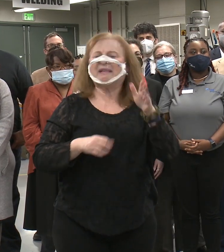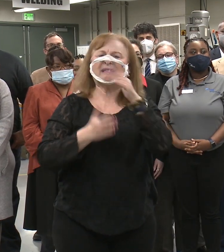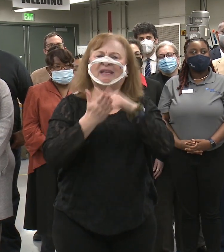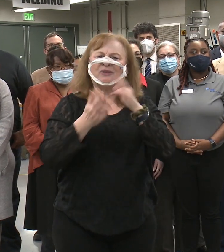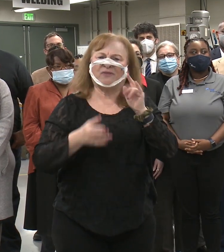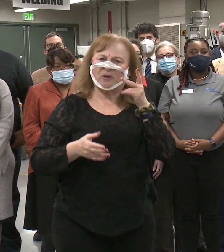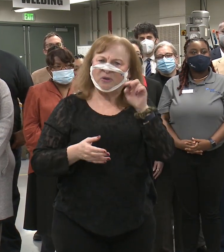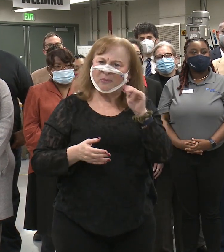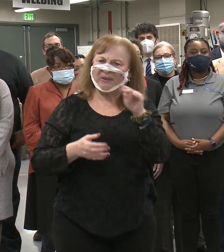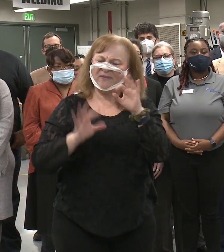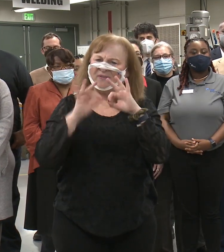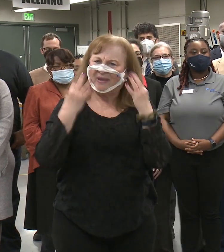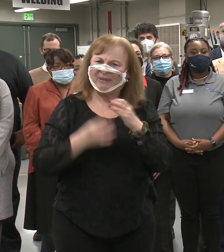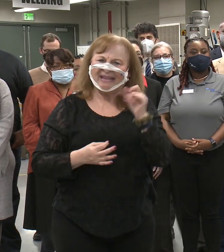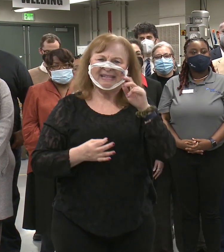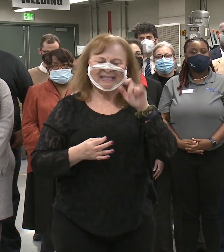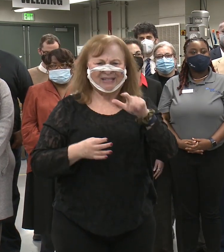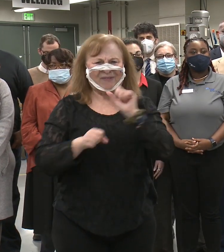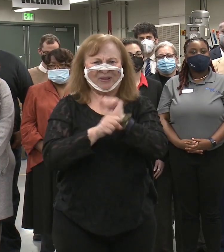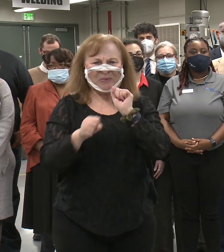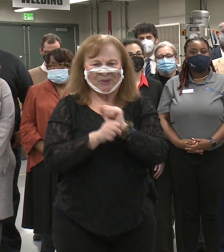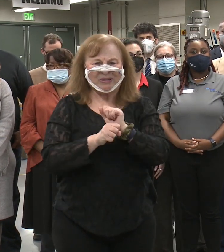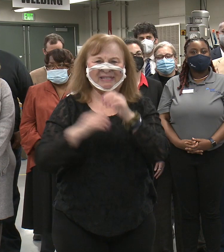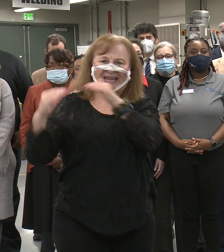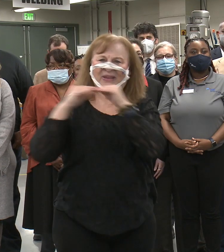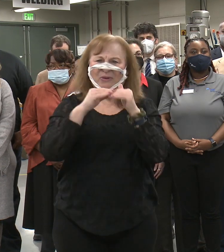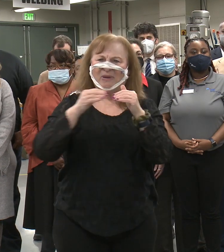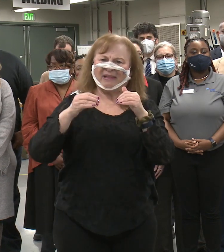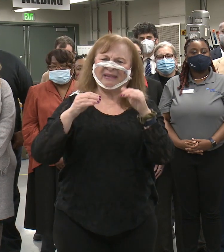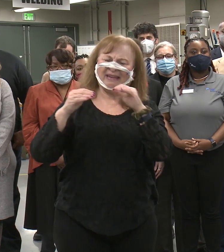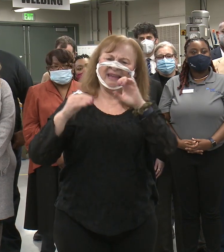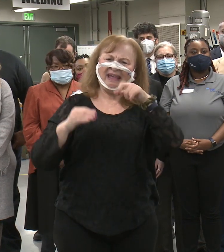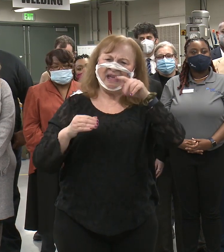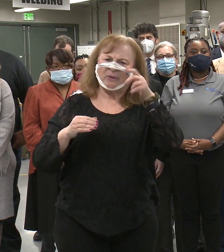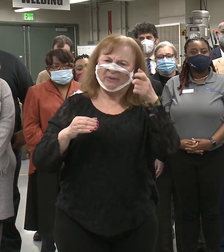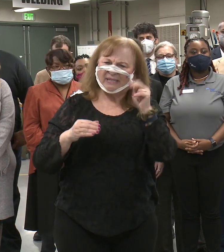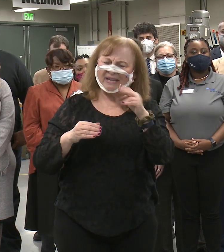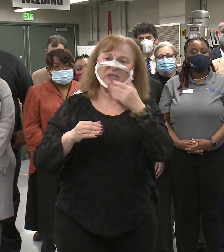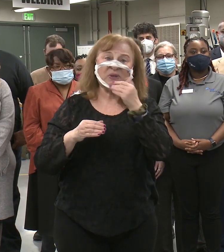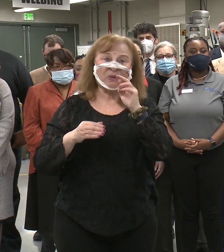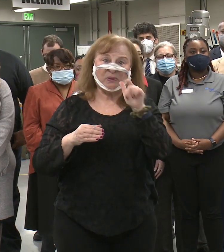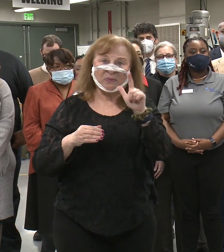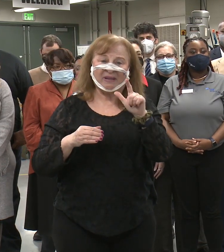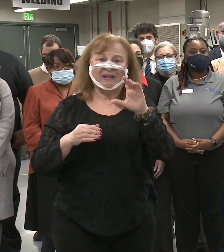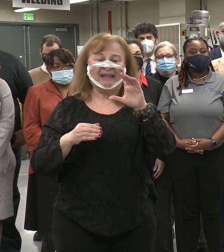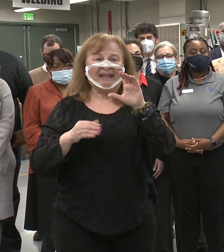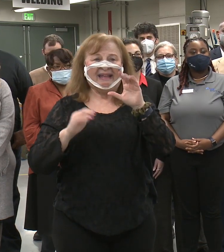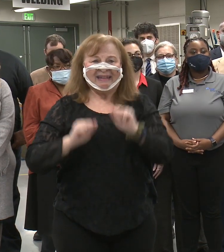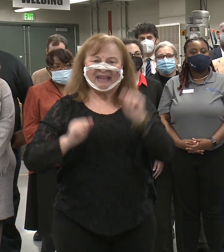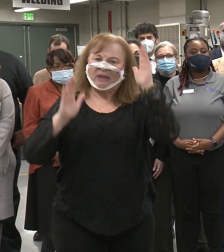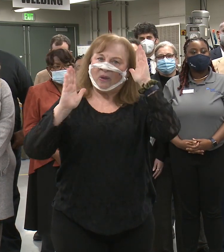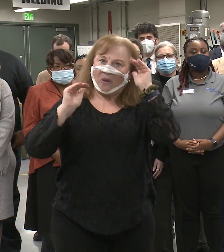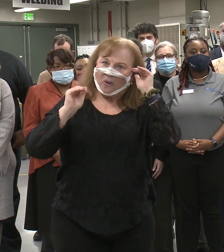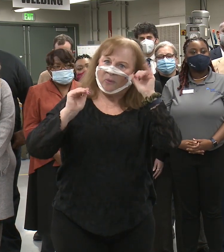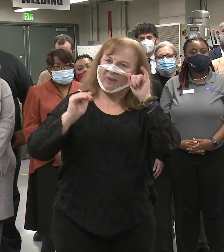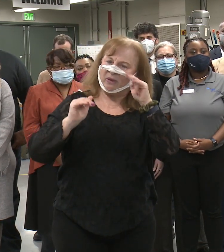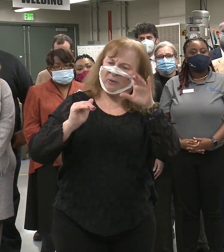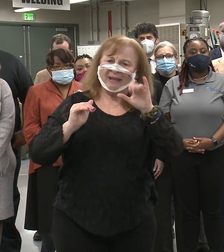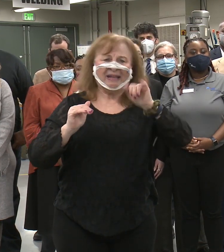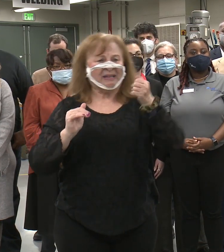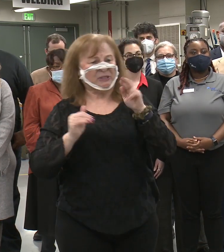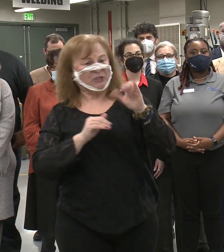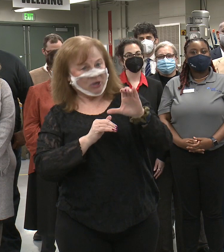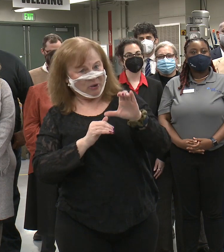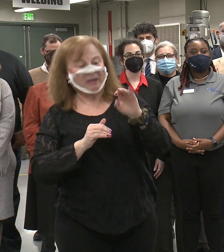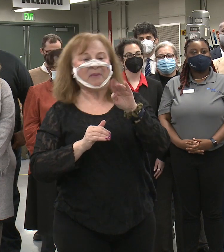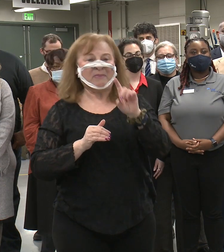Families, Civic Works, Equality, Equitation, Goodwill, Can, Hope Incorporated, JARC,